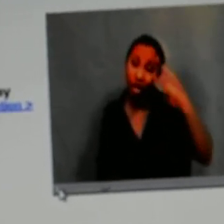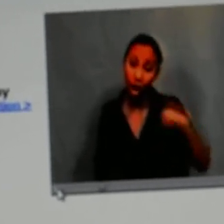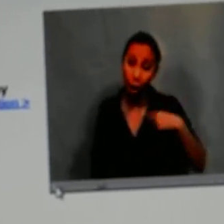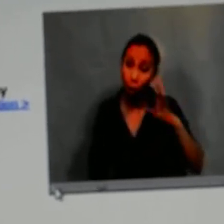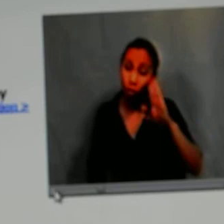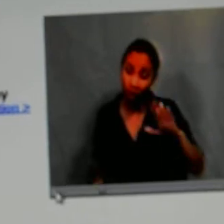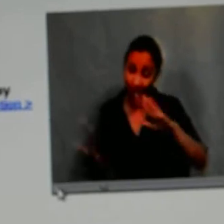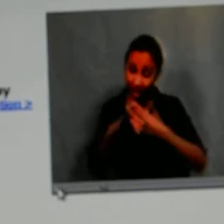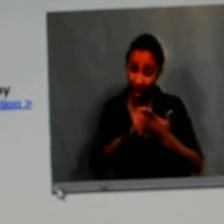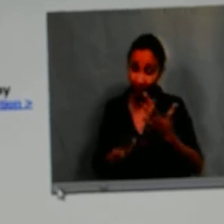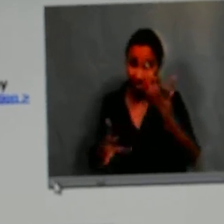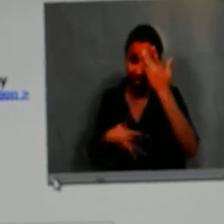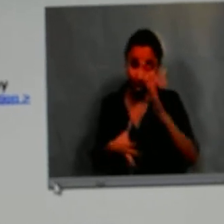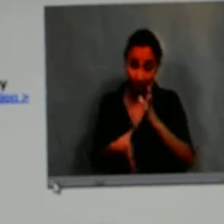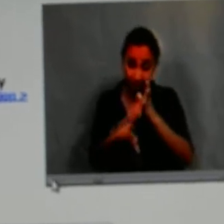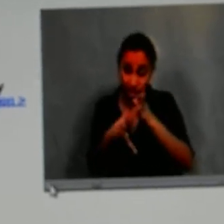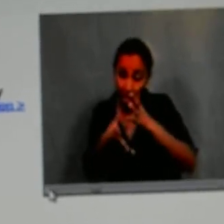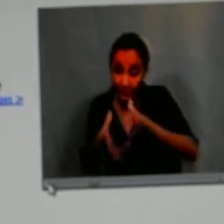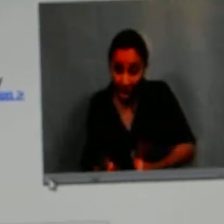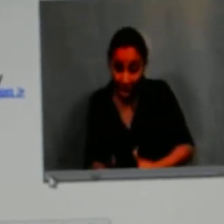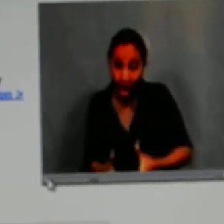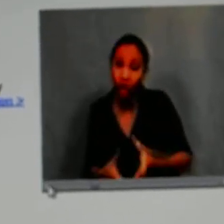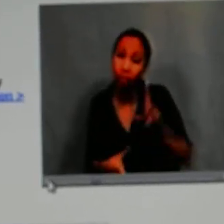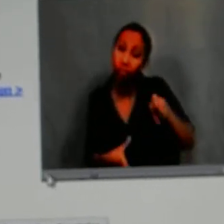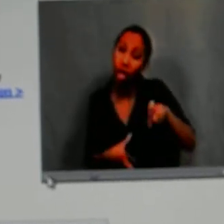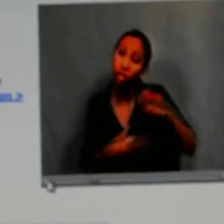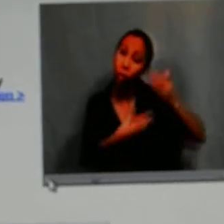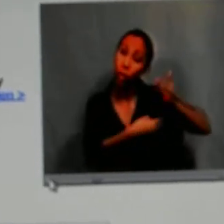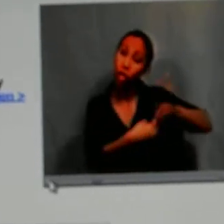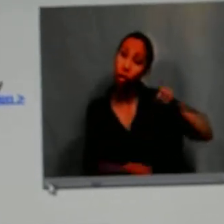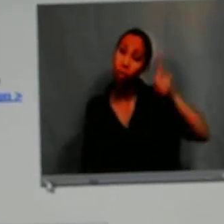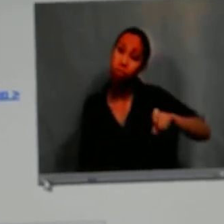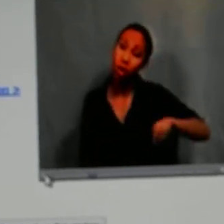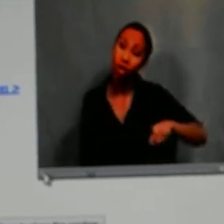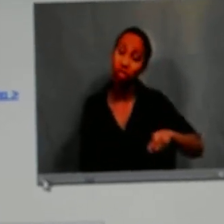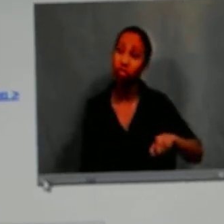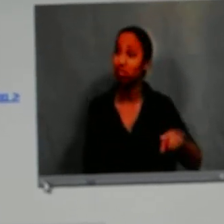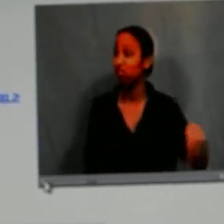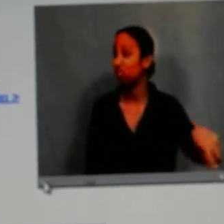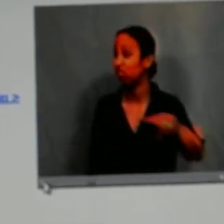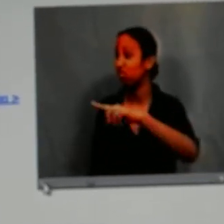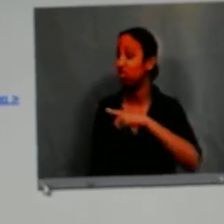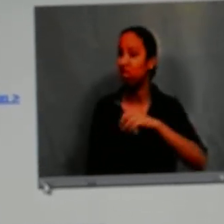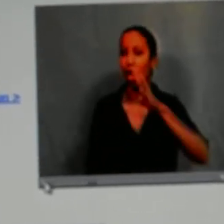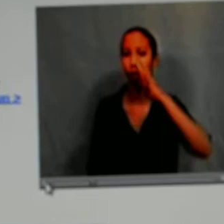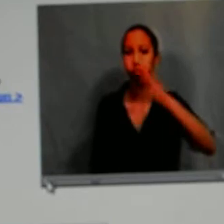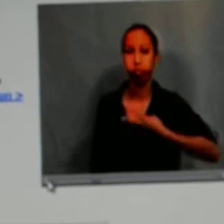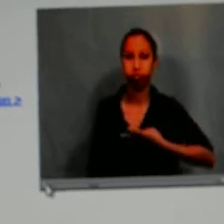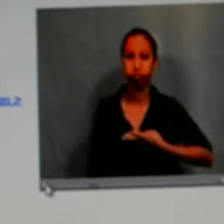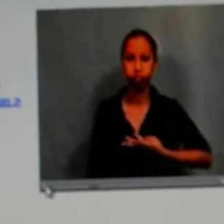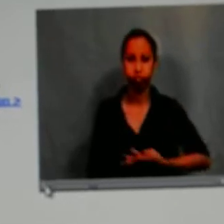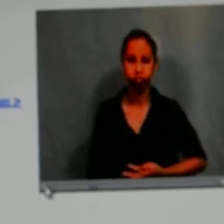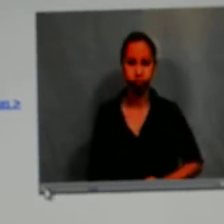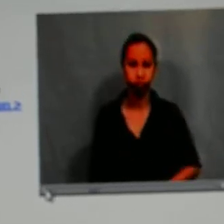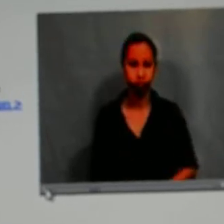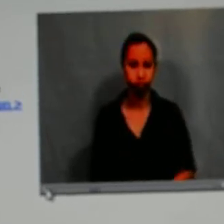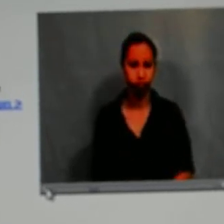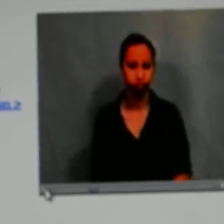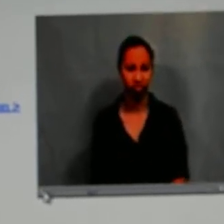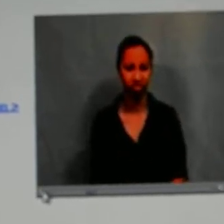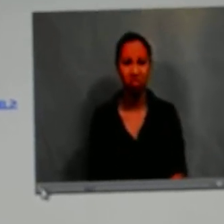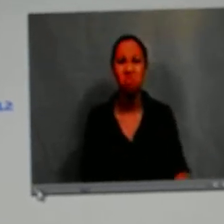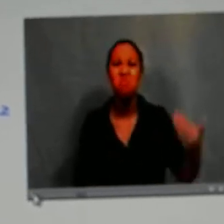was super crowded. And I told the bus driver, if I get sick, I'm going to need to be by a window so I can puke out the window.